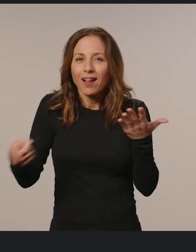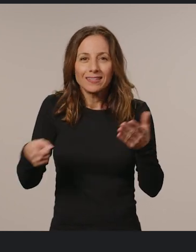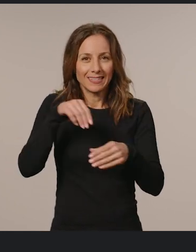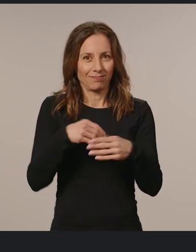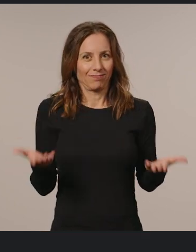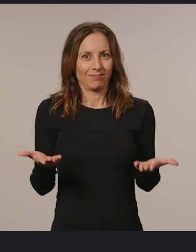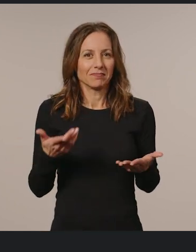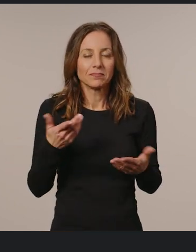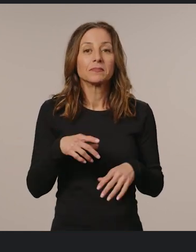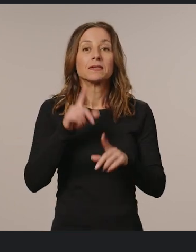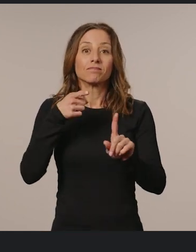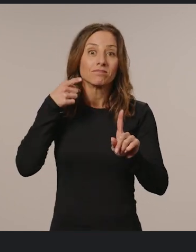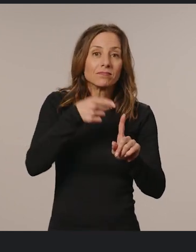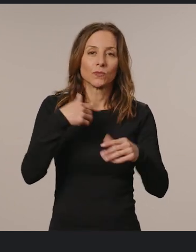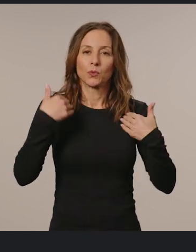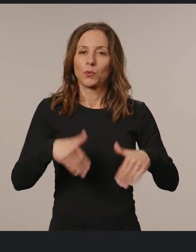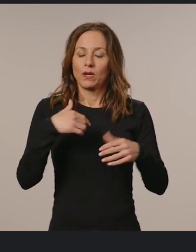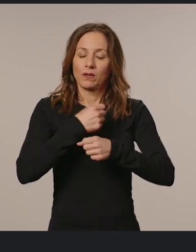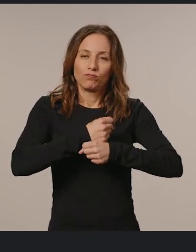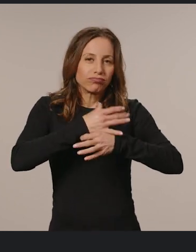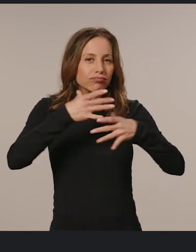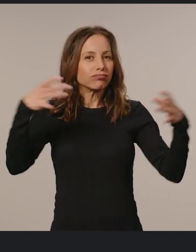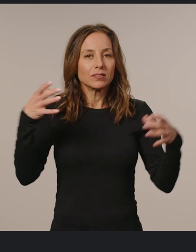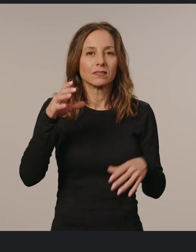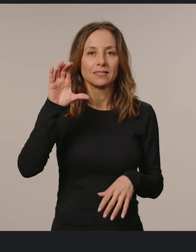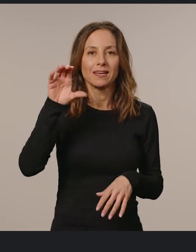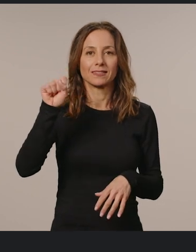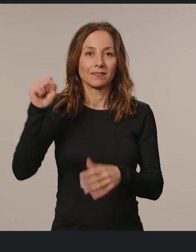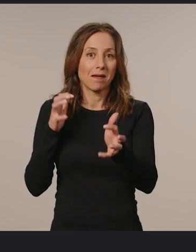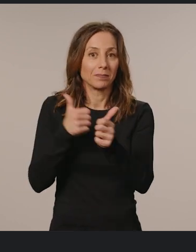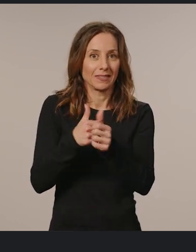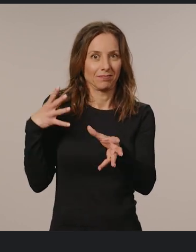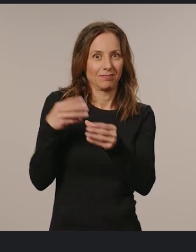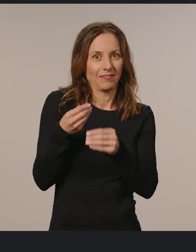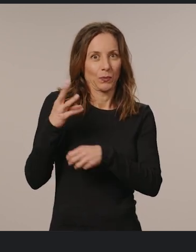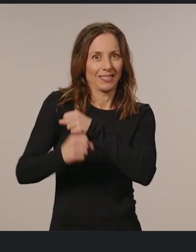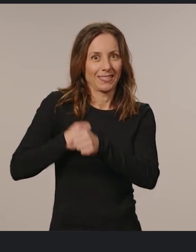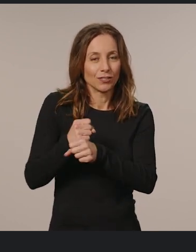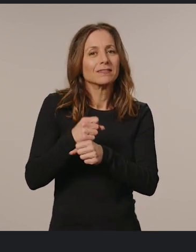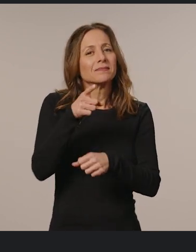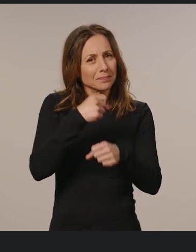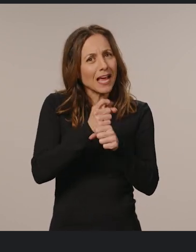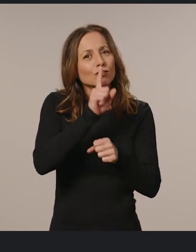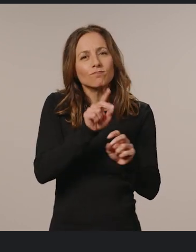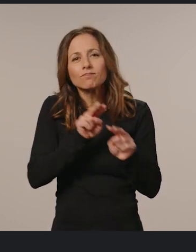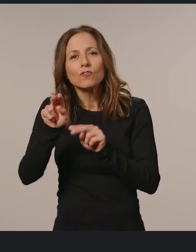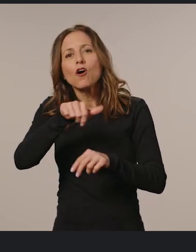sessions. In particular, we had an explosion of CSS updates in the past few years. So, make sure to check out other sessions and